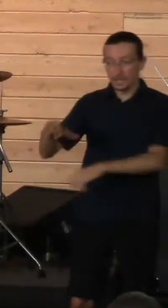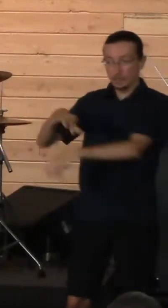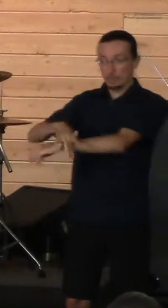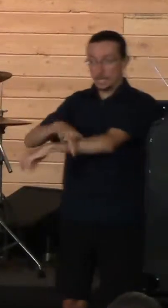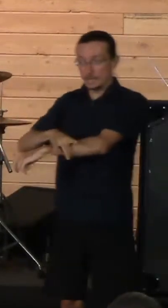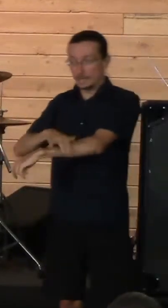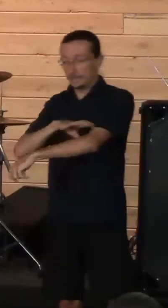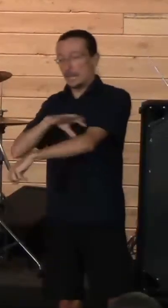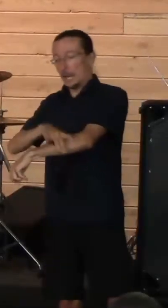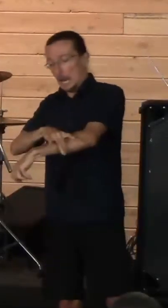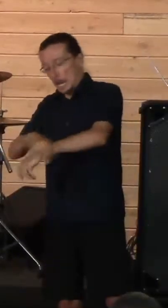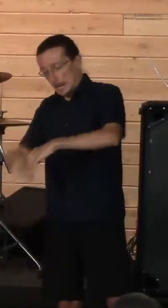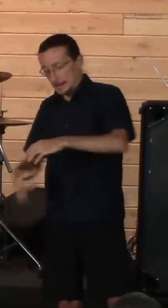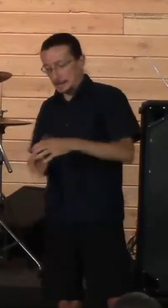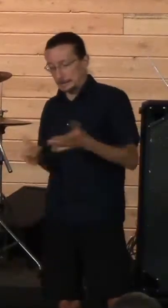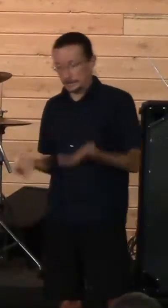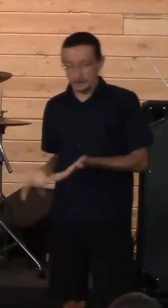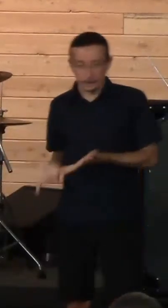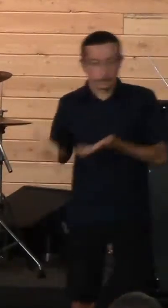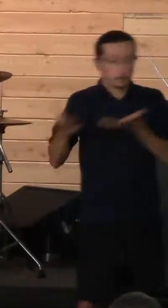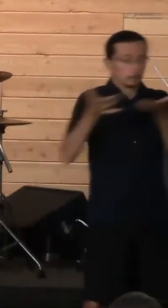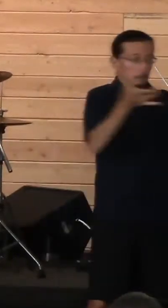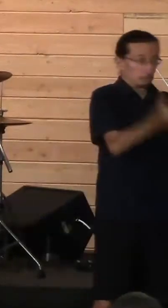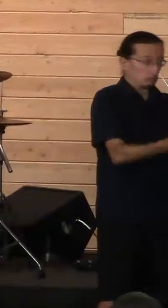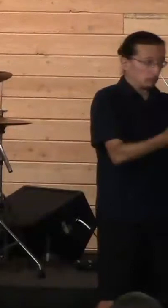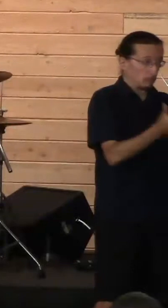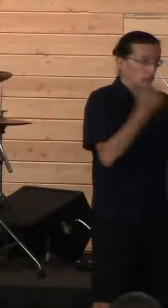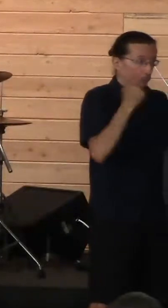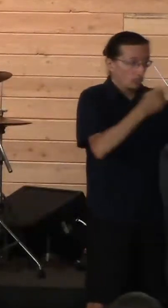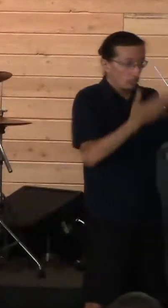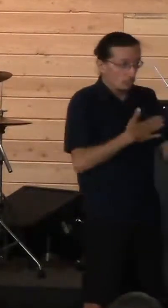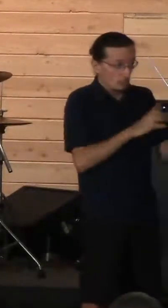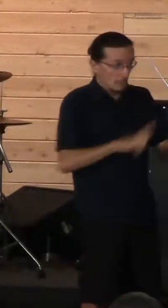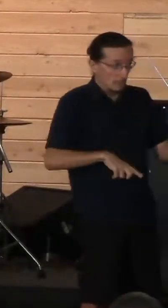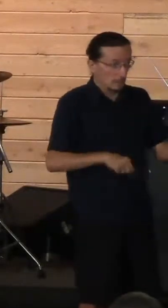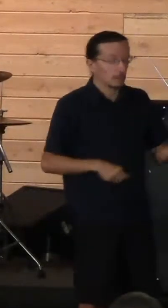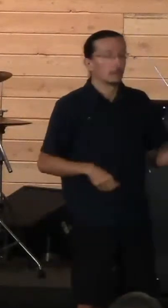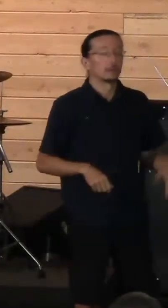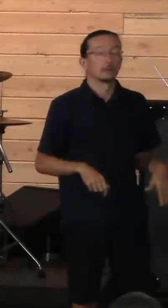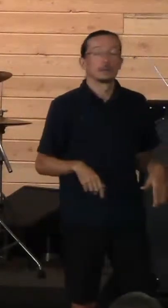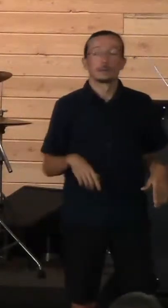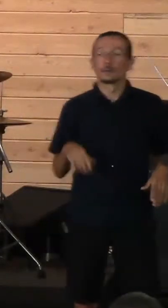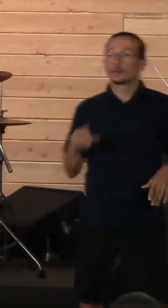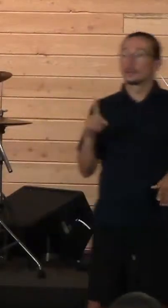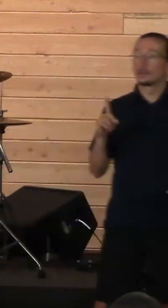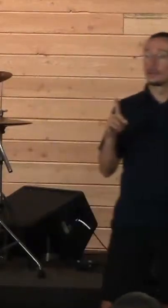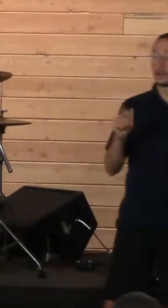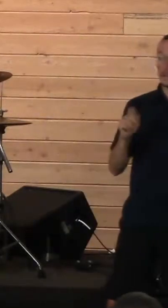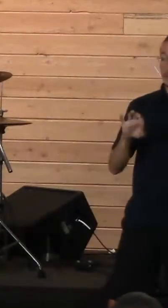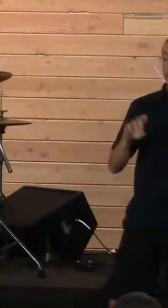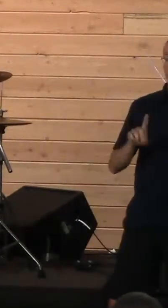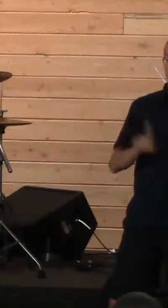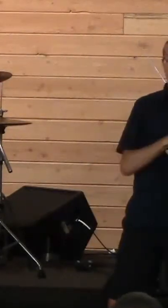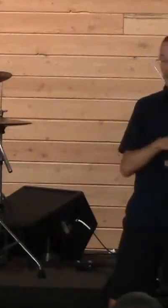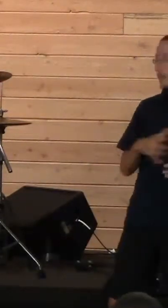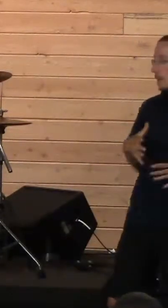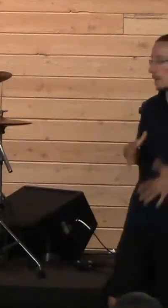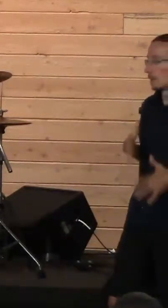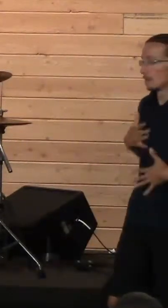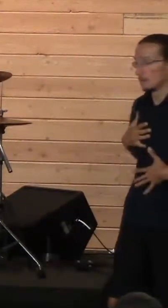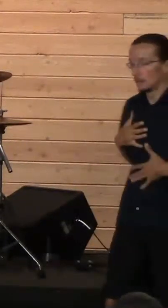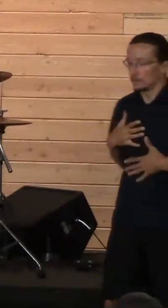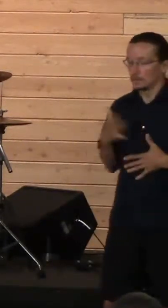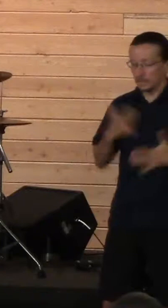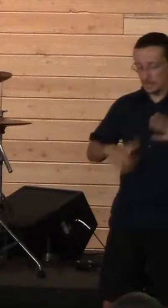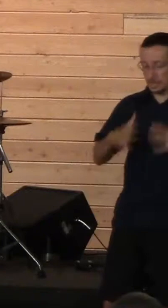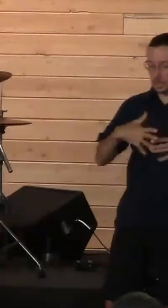and have brought them here to my Lord. David took hold of his own clothes, tore him, and so did all